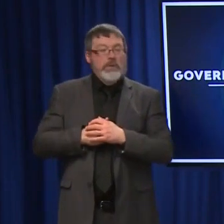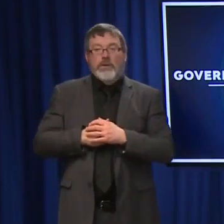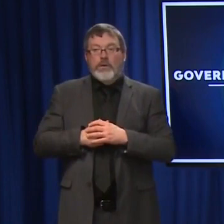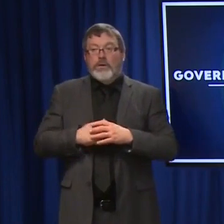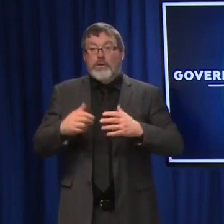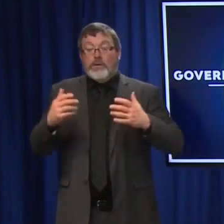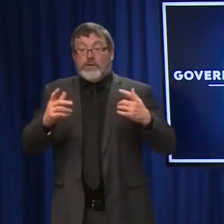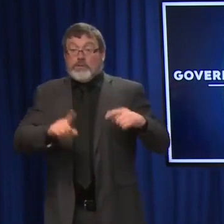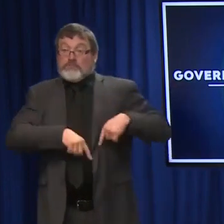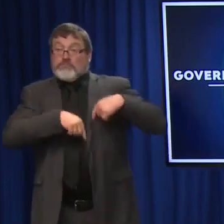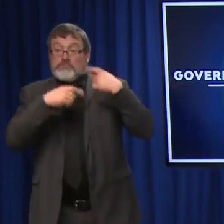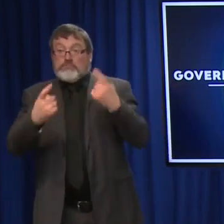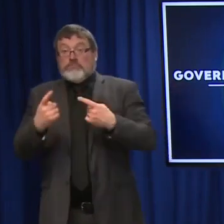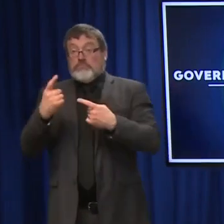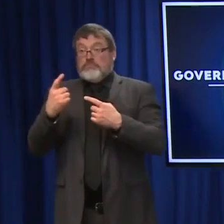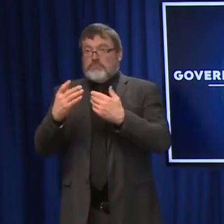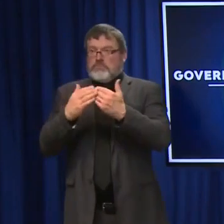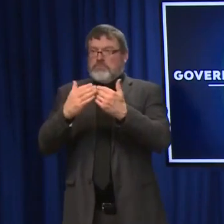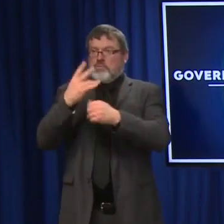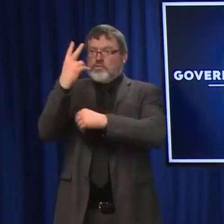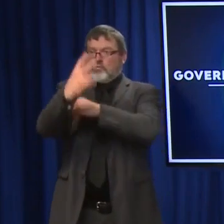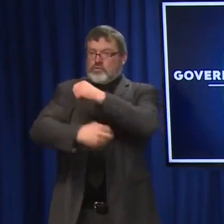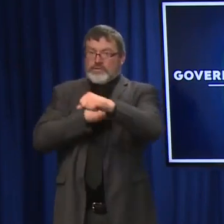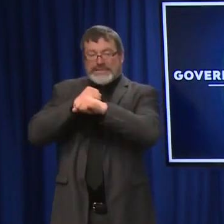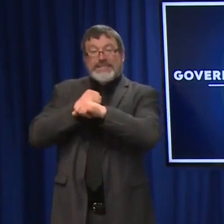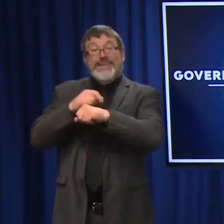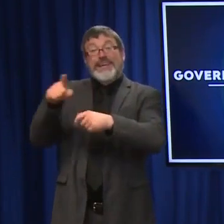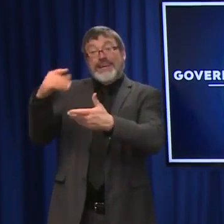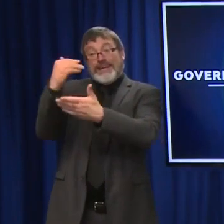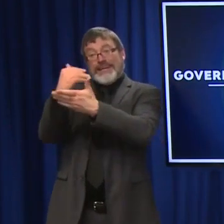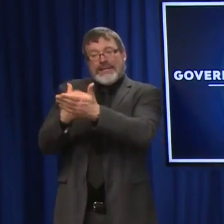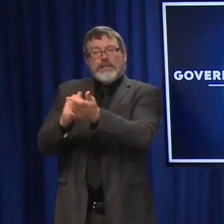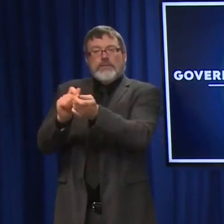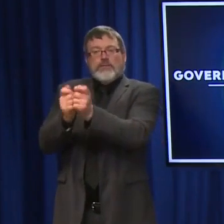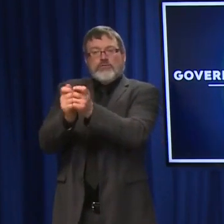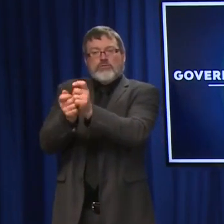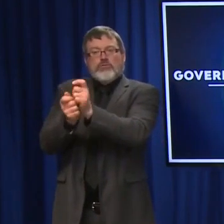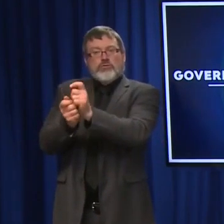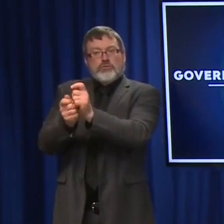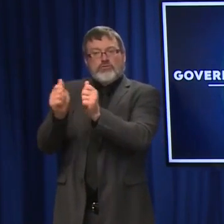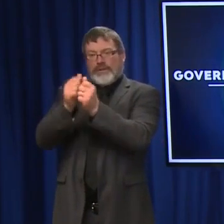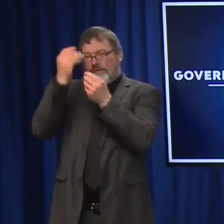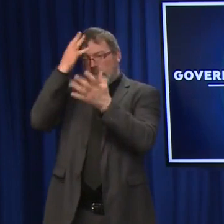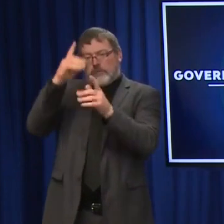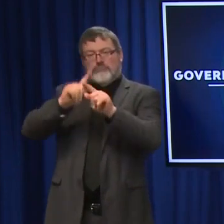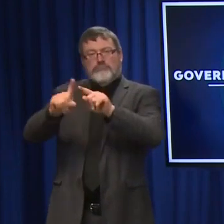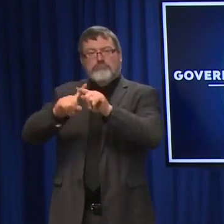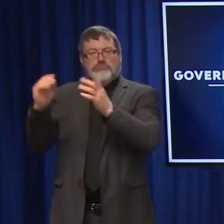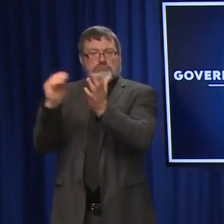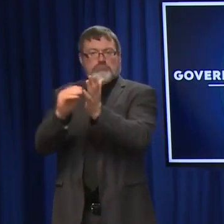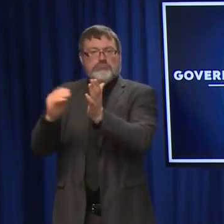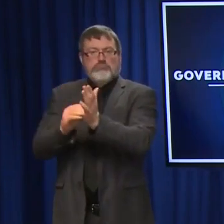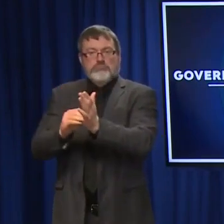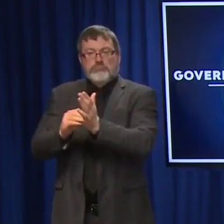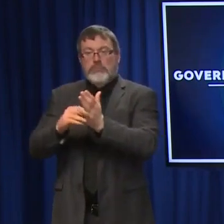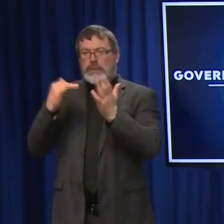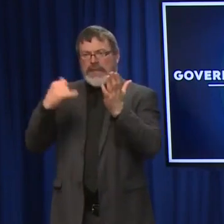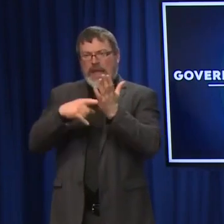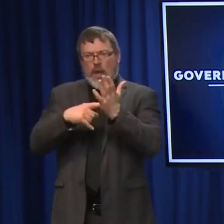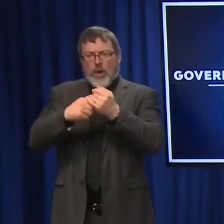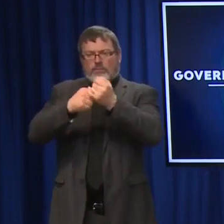years, it's evolved to have more information on it. Currently, it has detailed information on it about